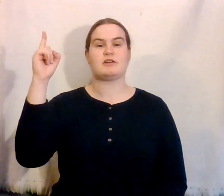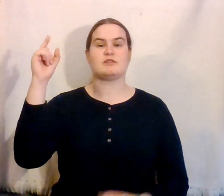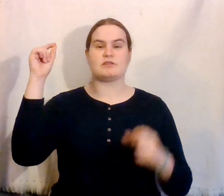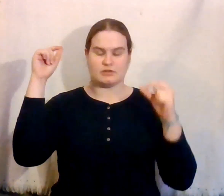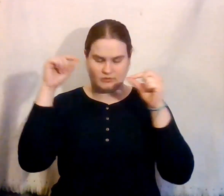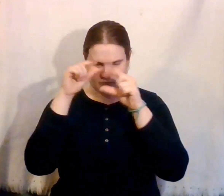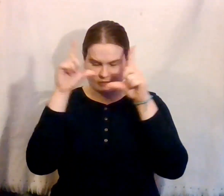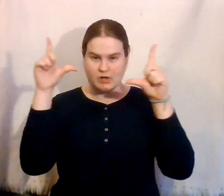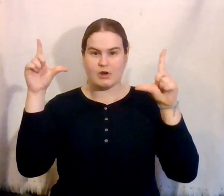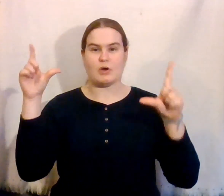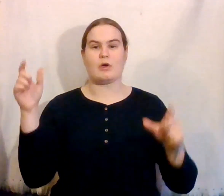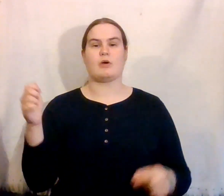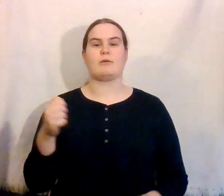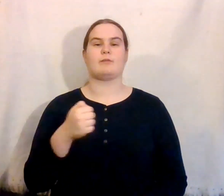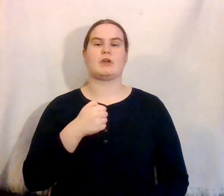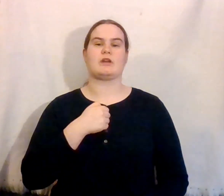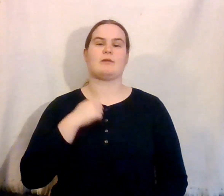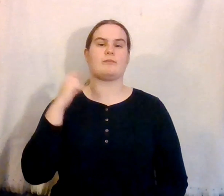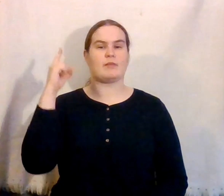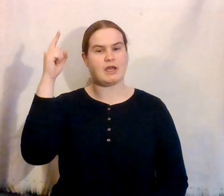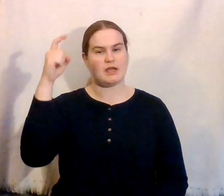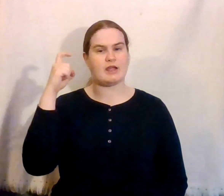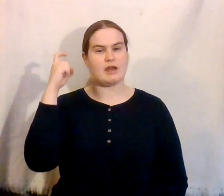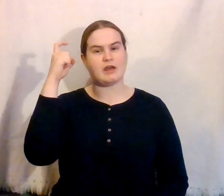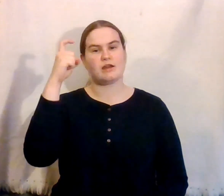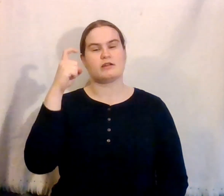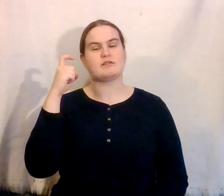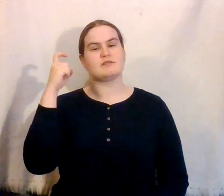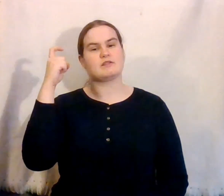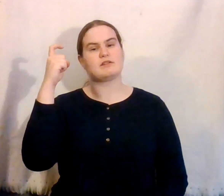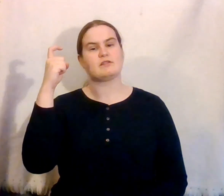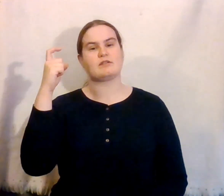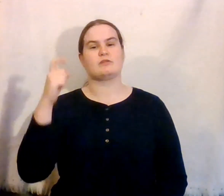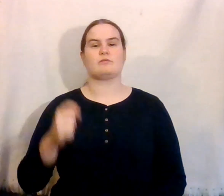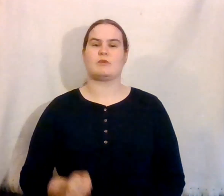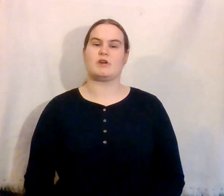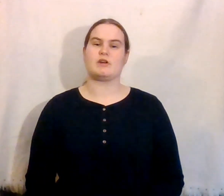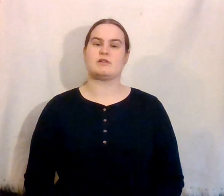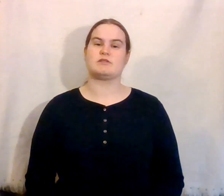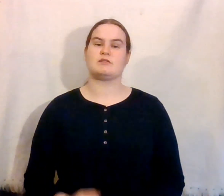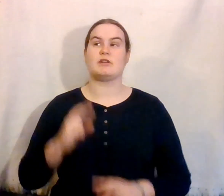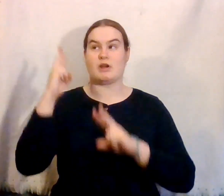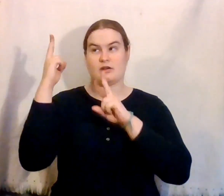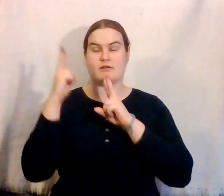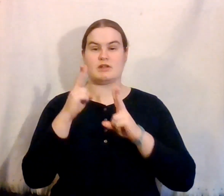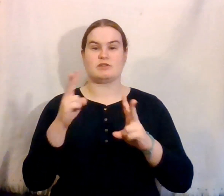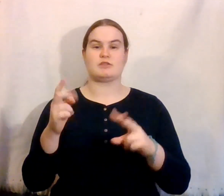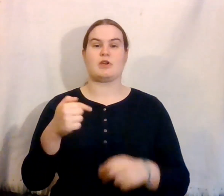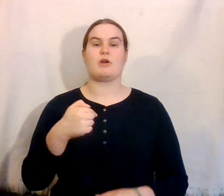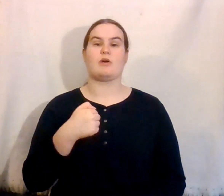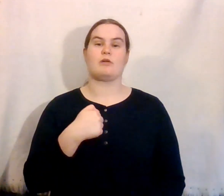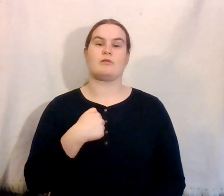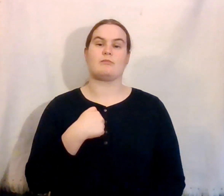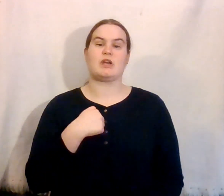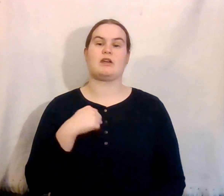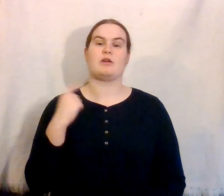you Open up my eyes in wonder And show me